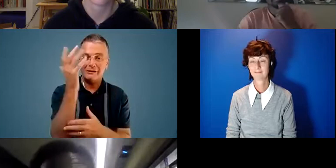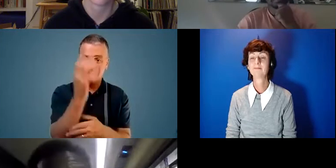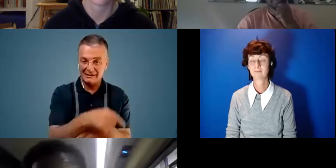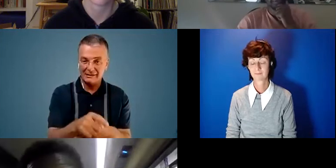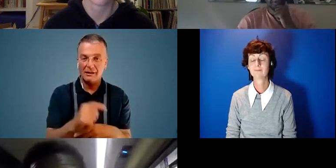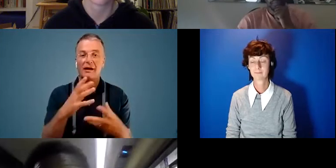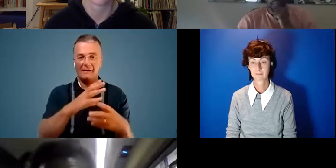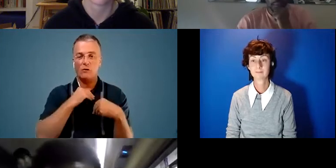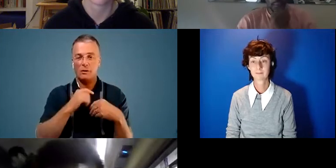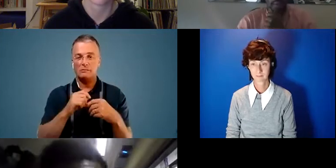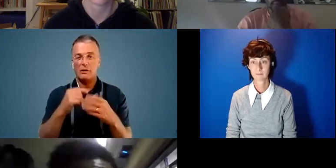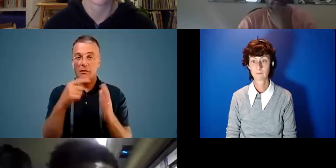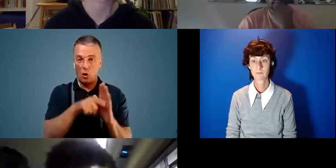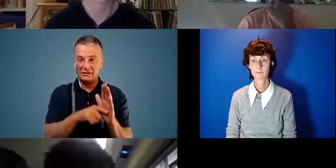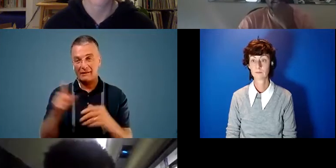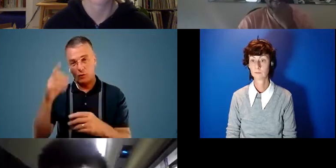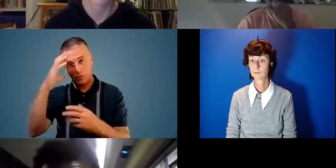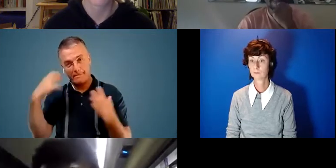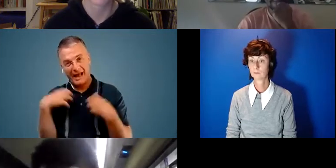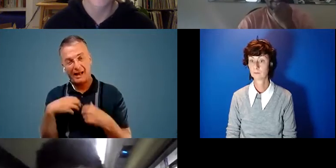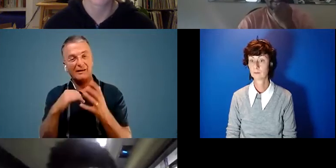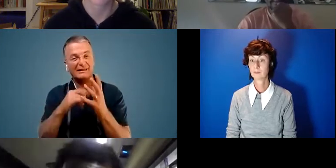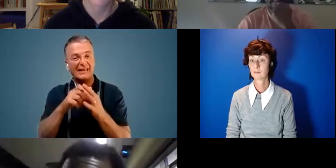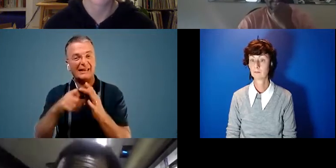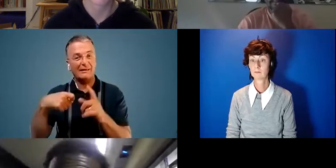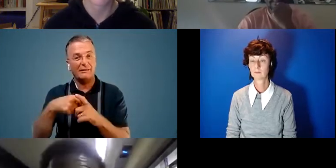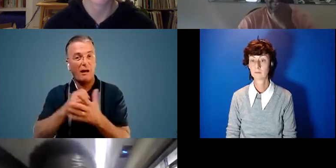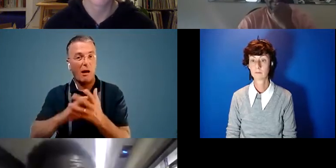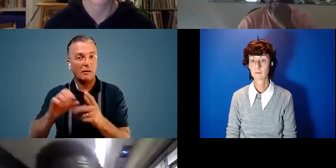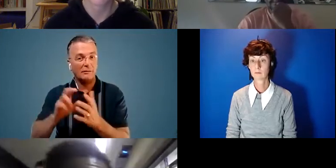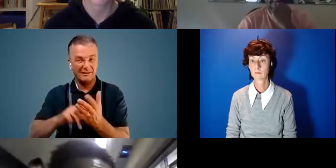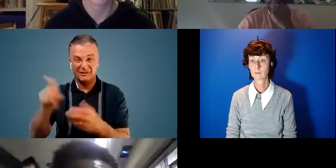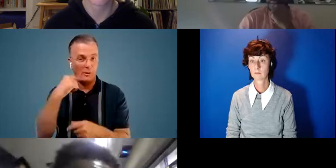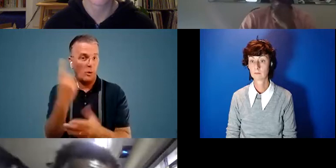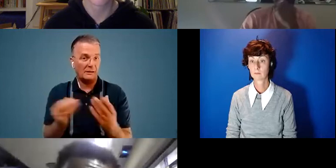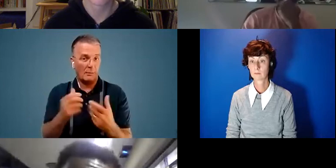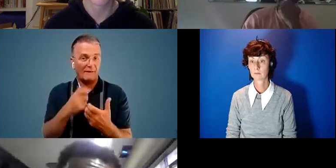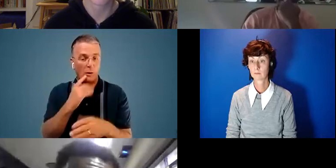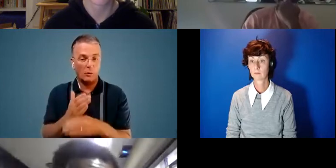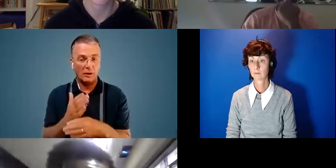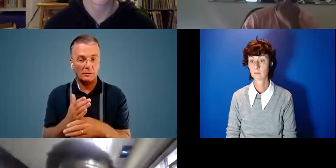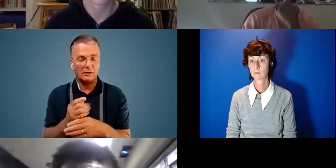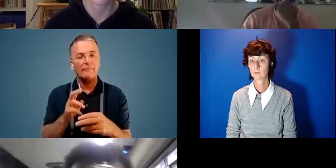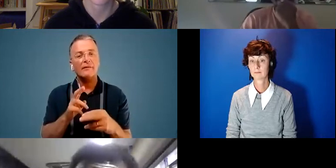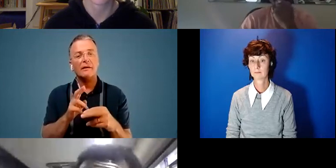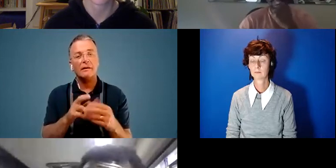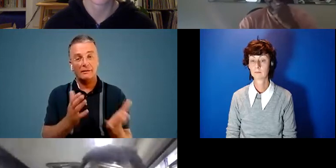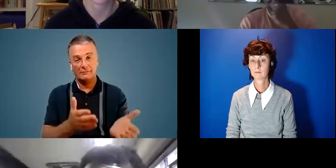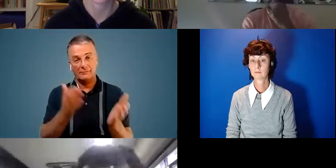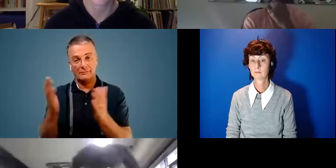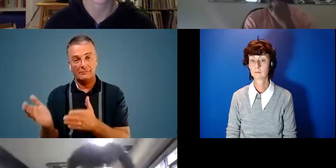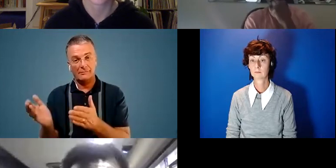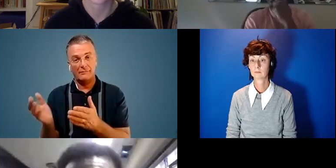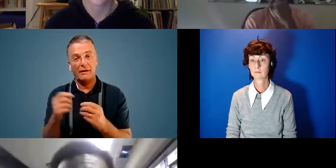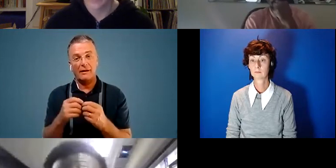policy for the mayor, Sadiq Khan. So that's one example of how that works. If we move on to our youth program,